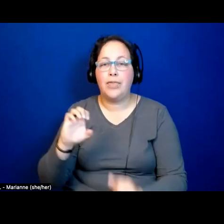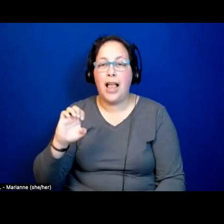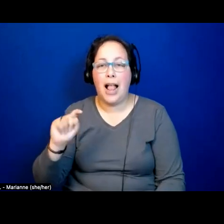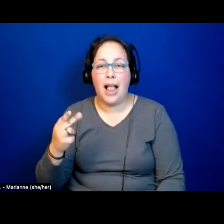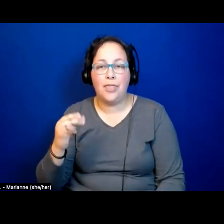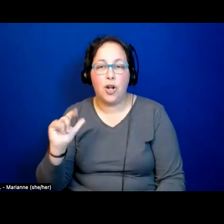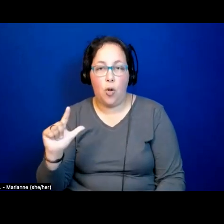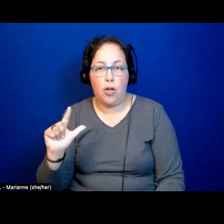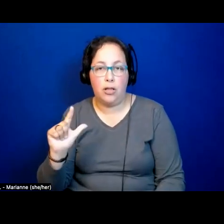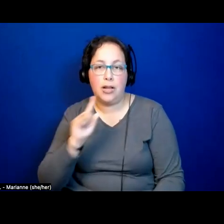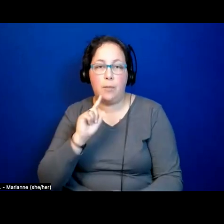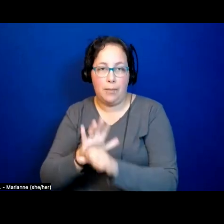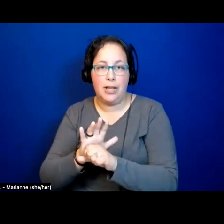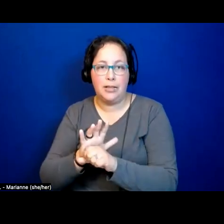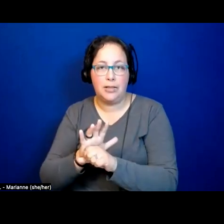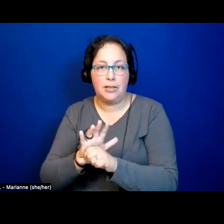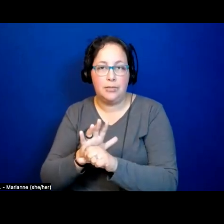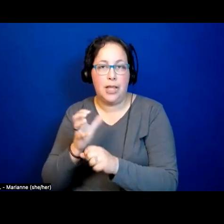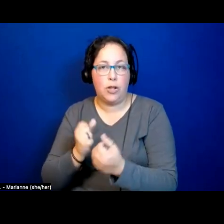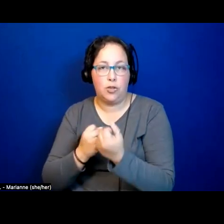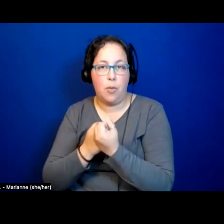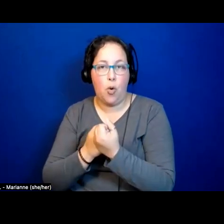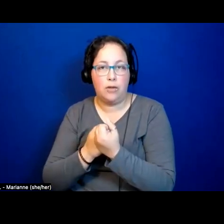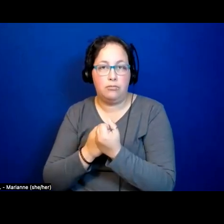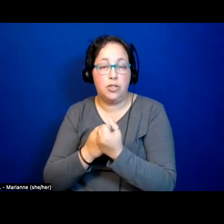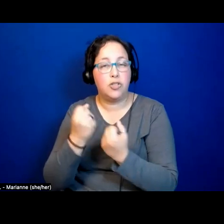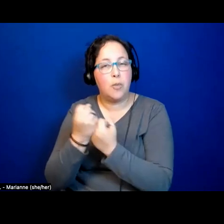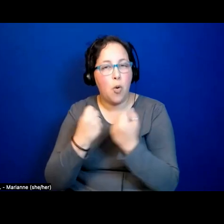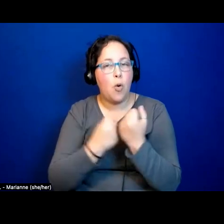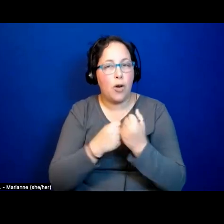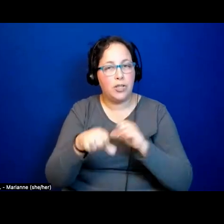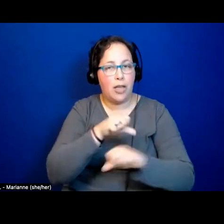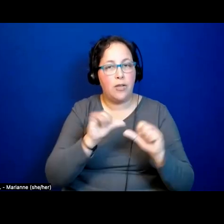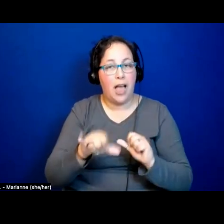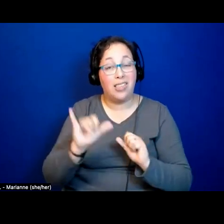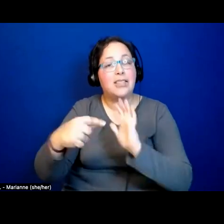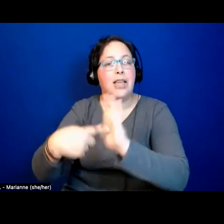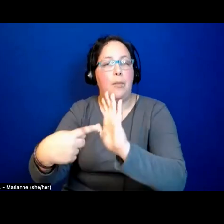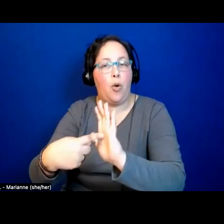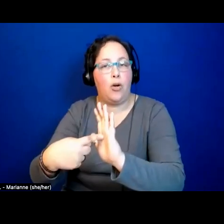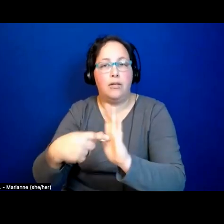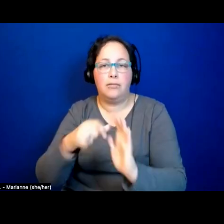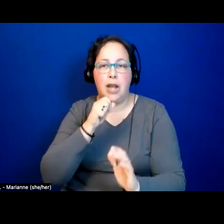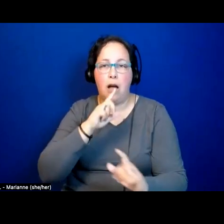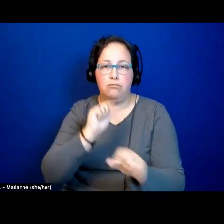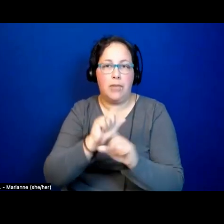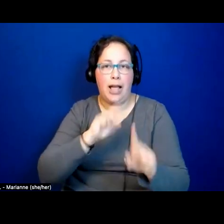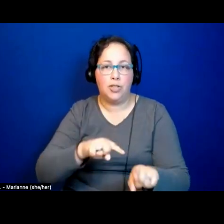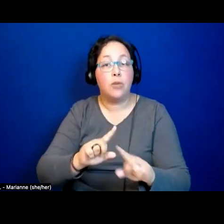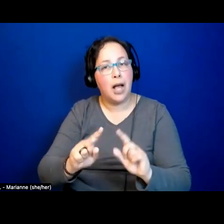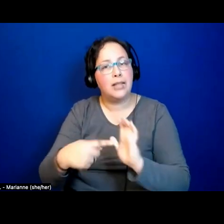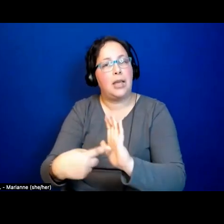that Sikhs have embraced. So that's another example. It's not the answer, it's an example. And the third